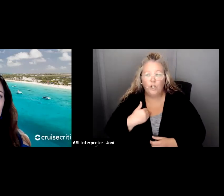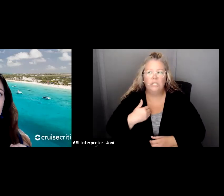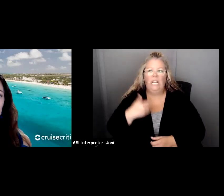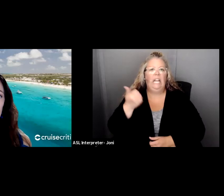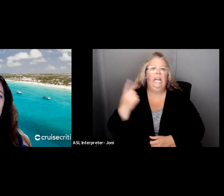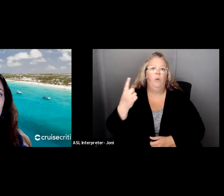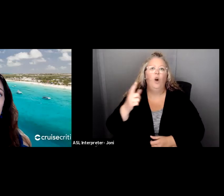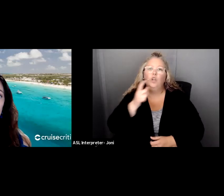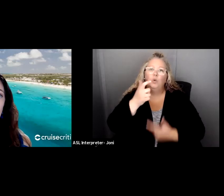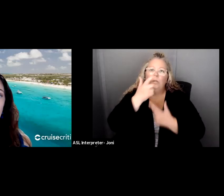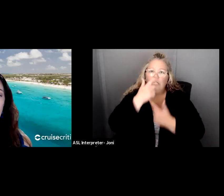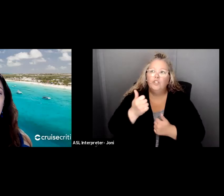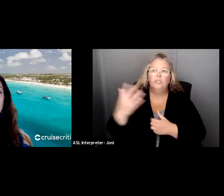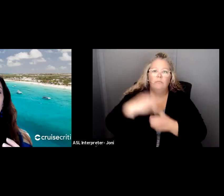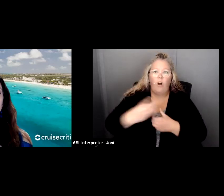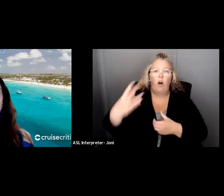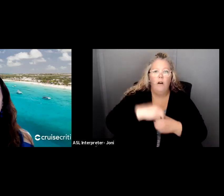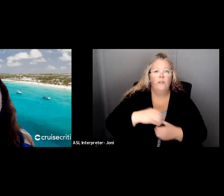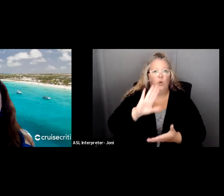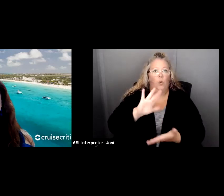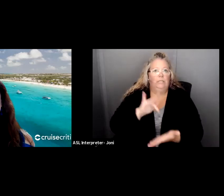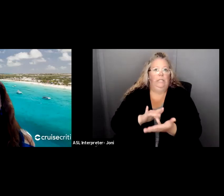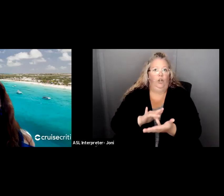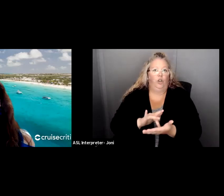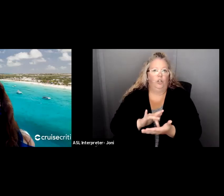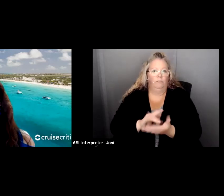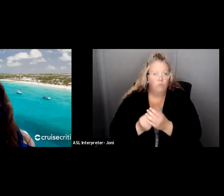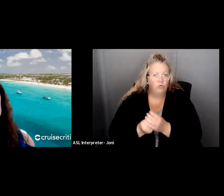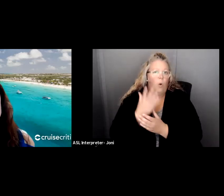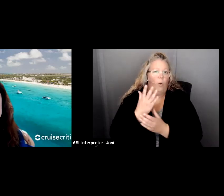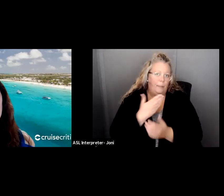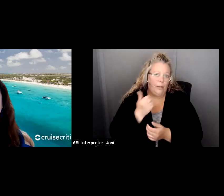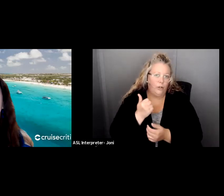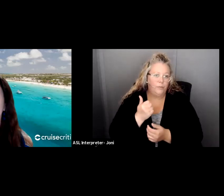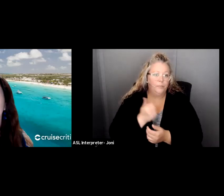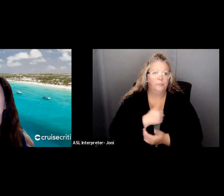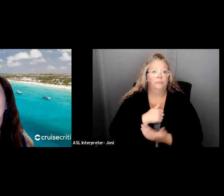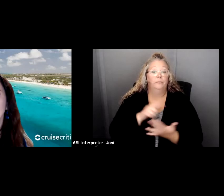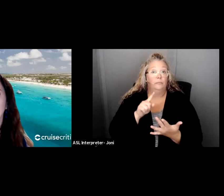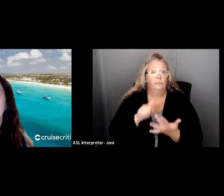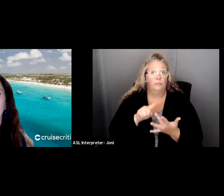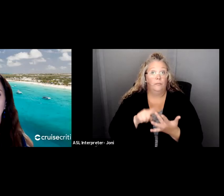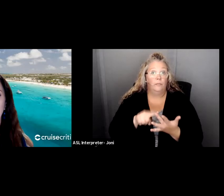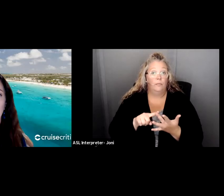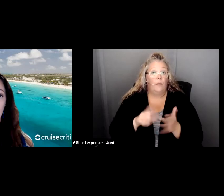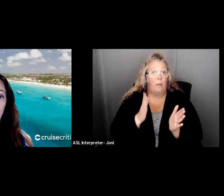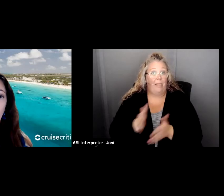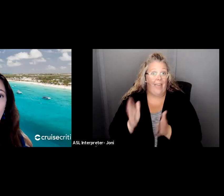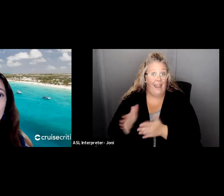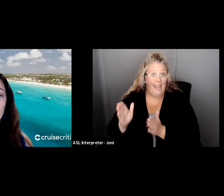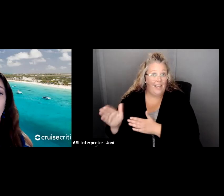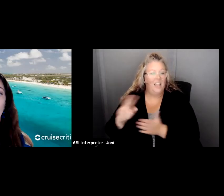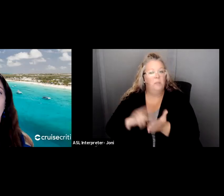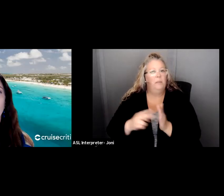in your center's growth. And then you have planning. That's going to be basically be coming up with your